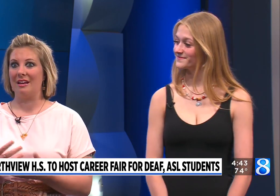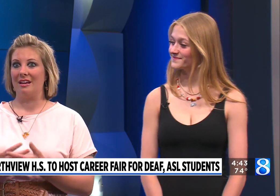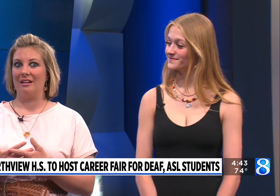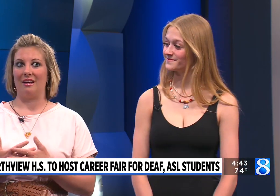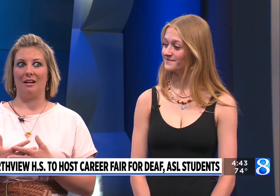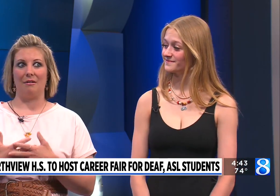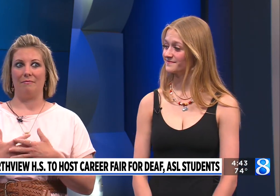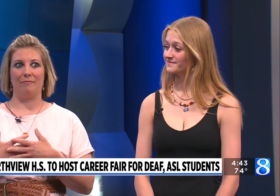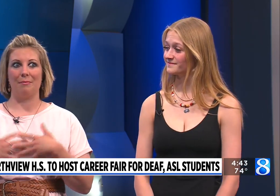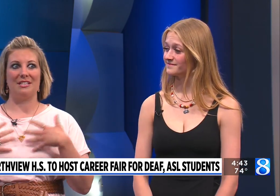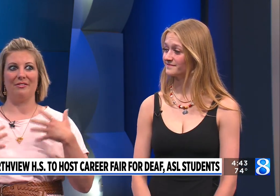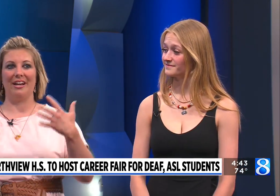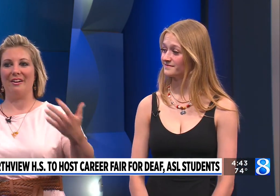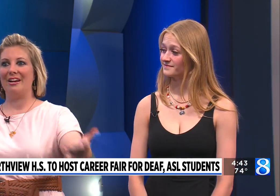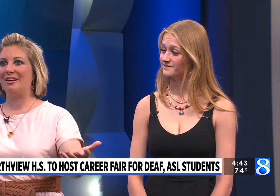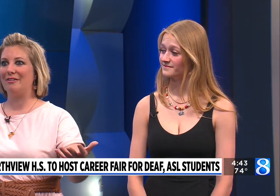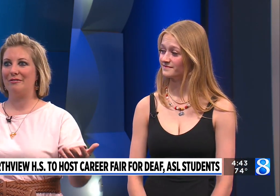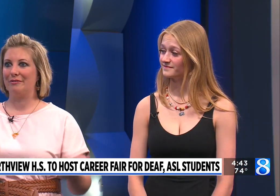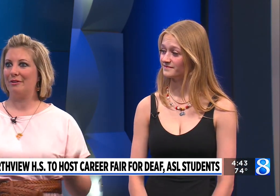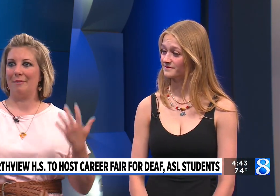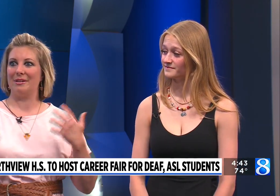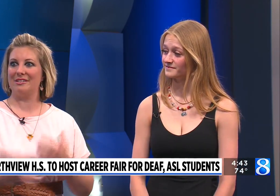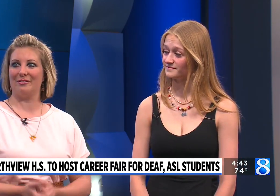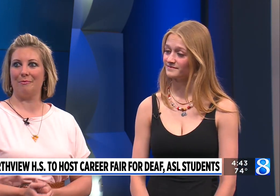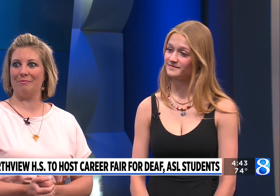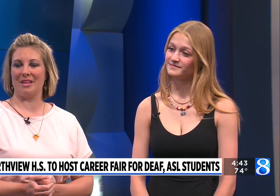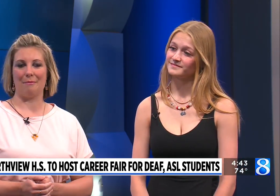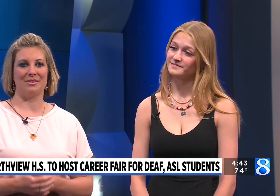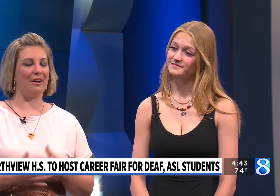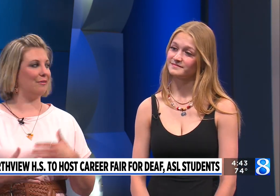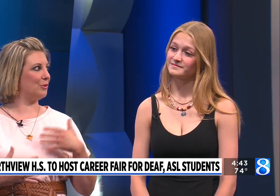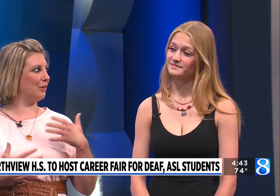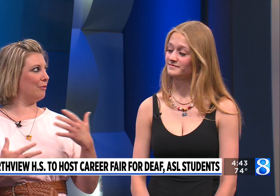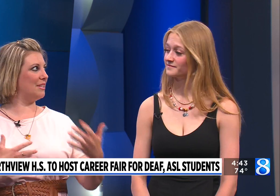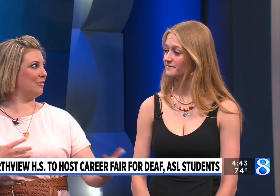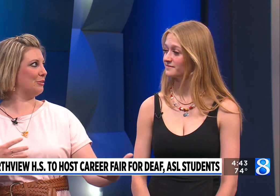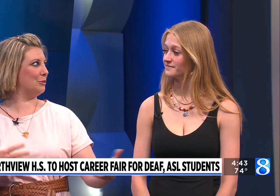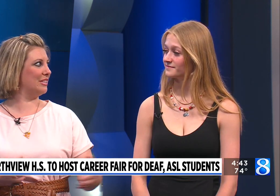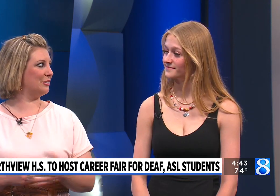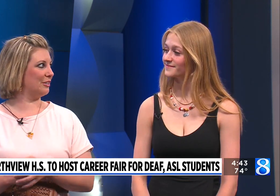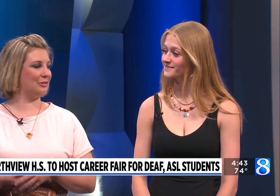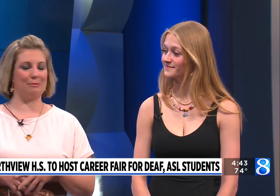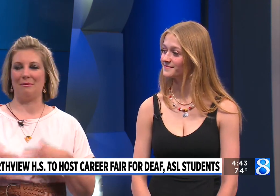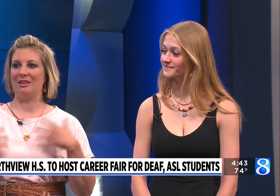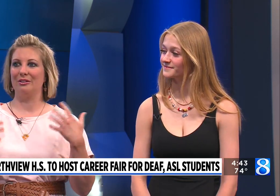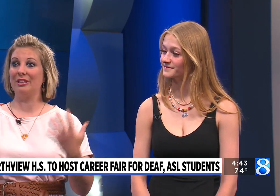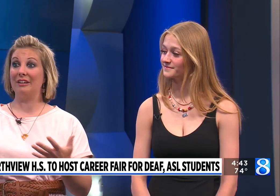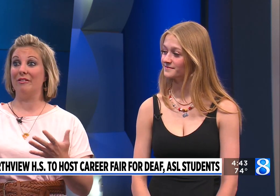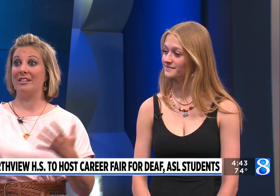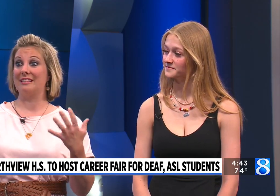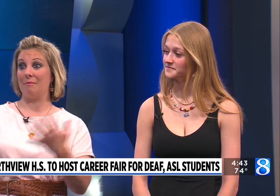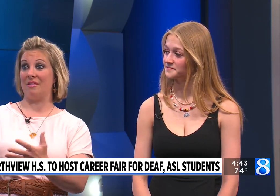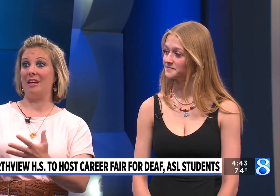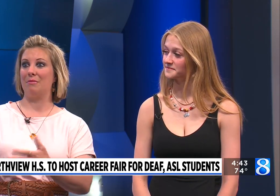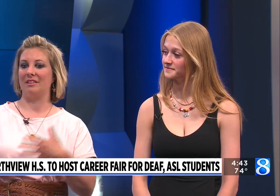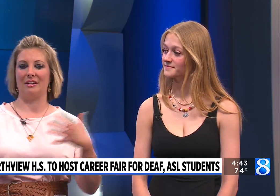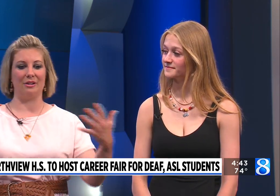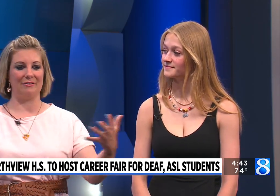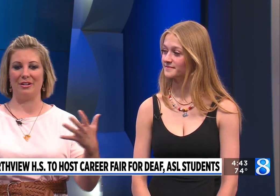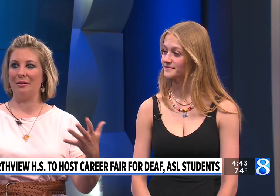from a different area of Grand Rapids from themselves or from a different school district or maybe they're looking for the same thing but they don't even know